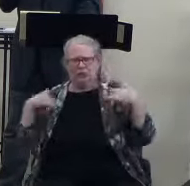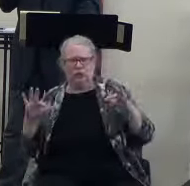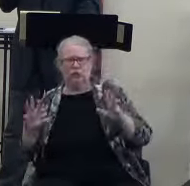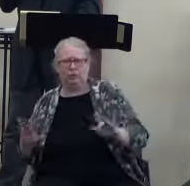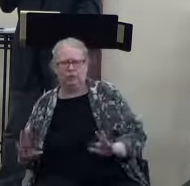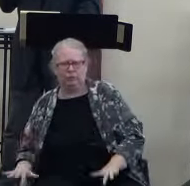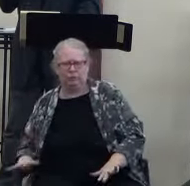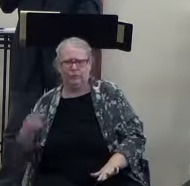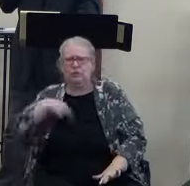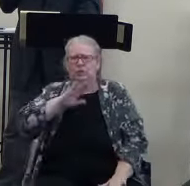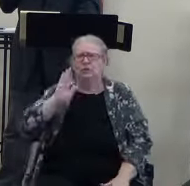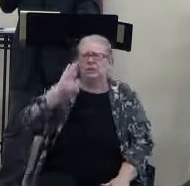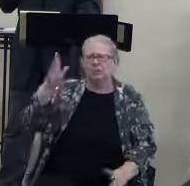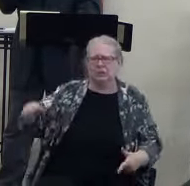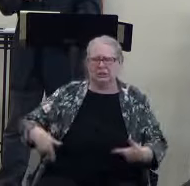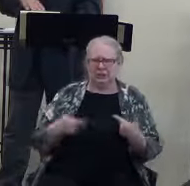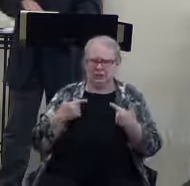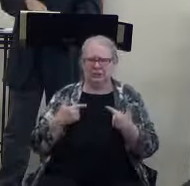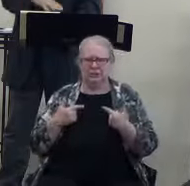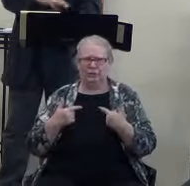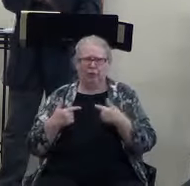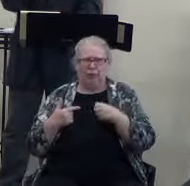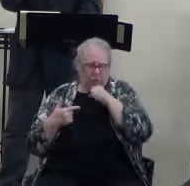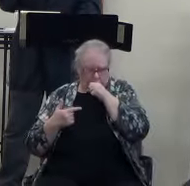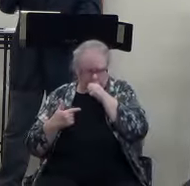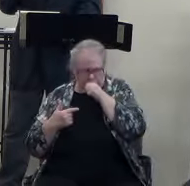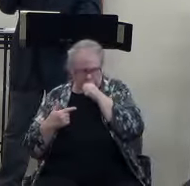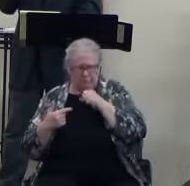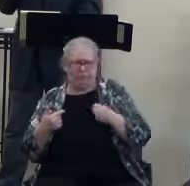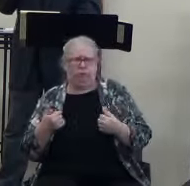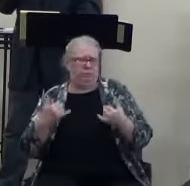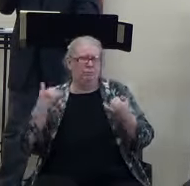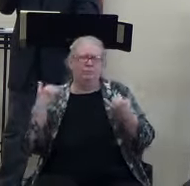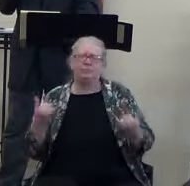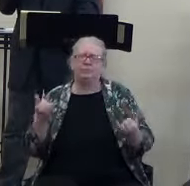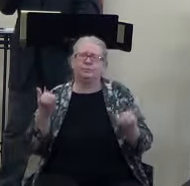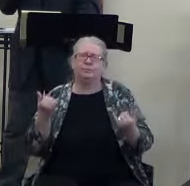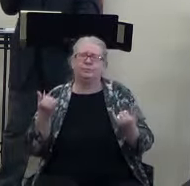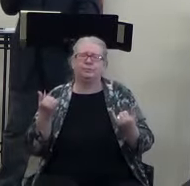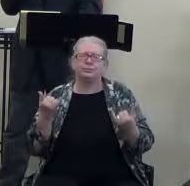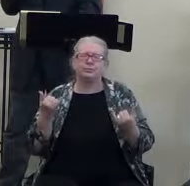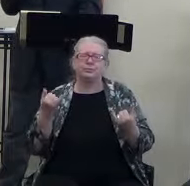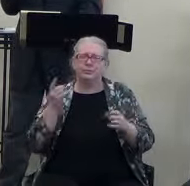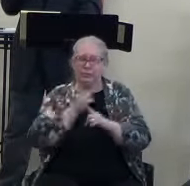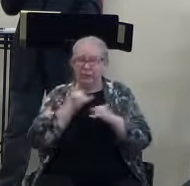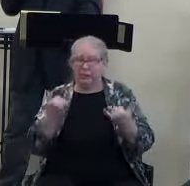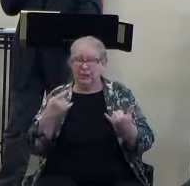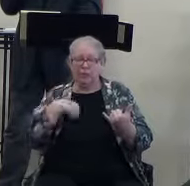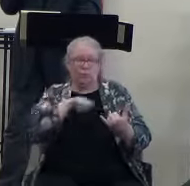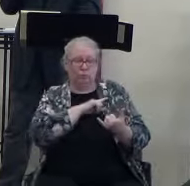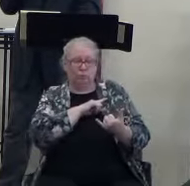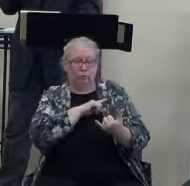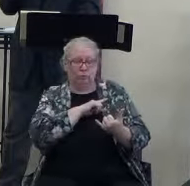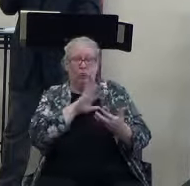And we're going to live. At this point in time, we're dead without Jesus' blood being shed.